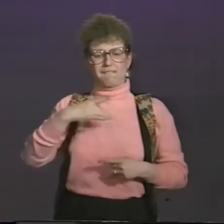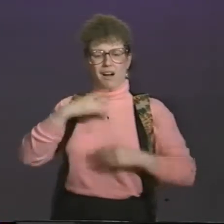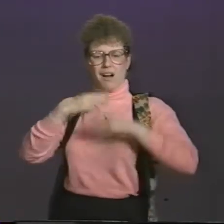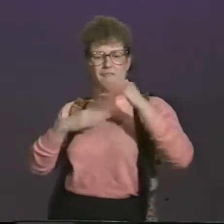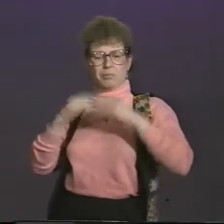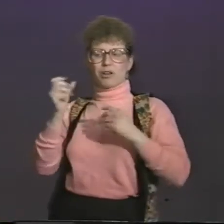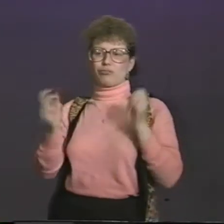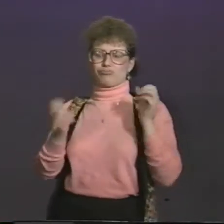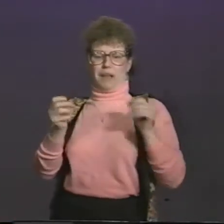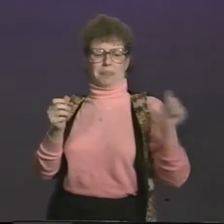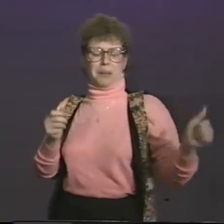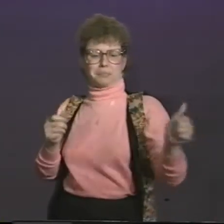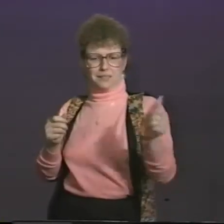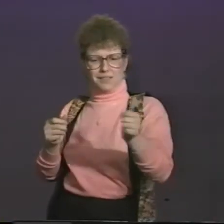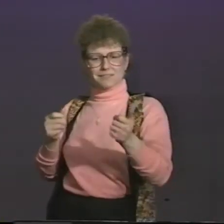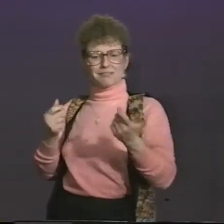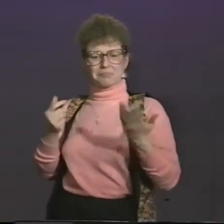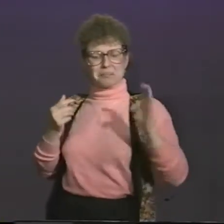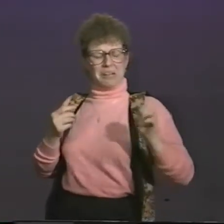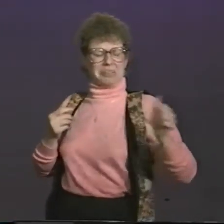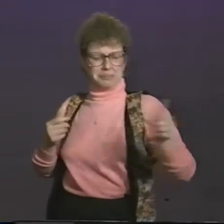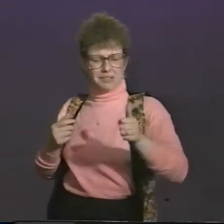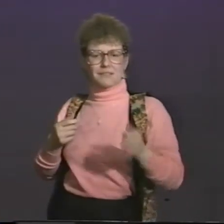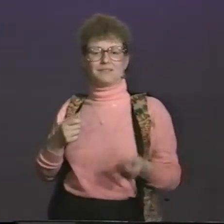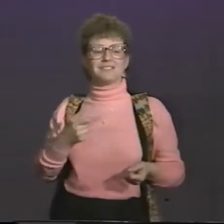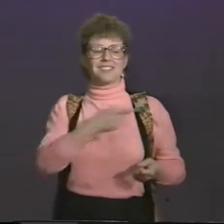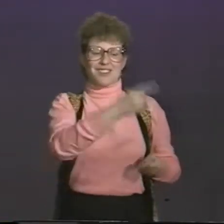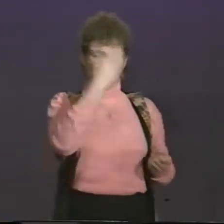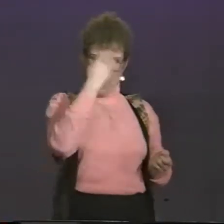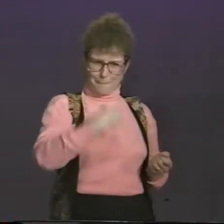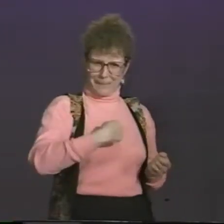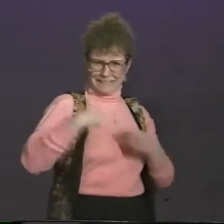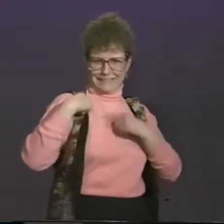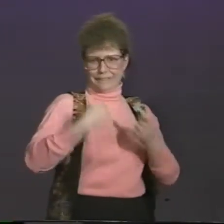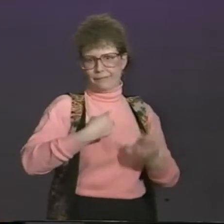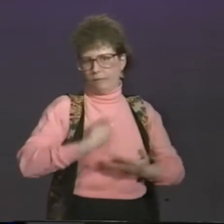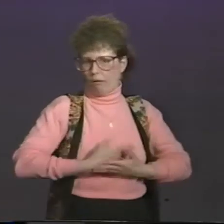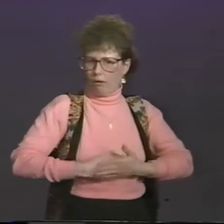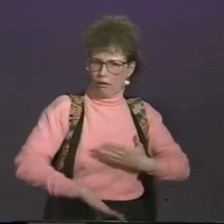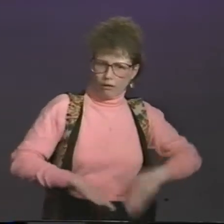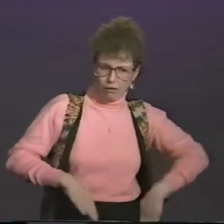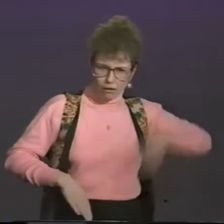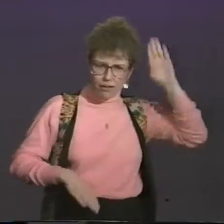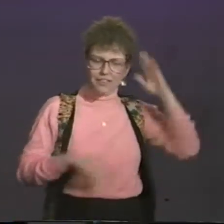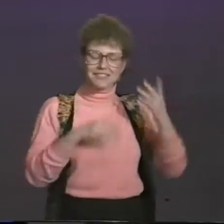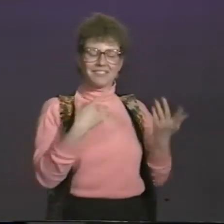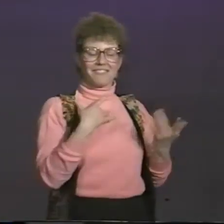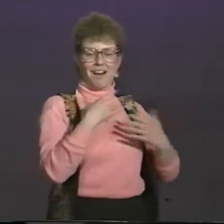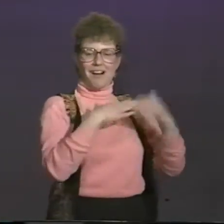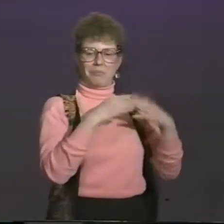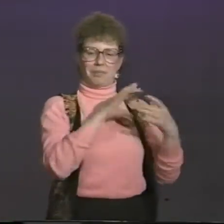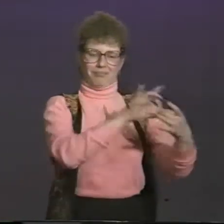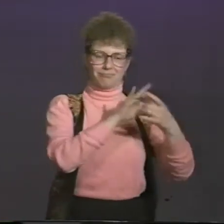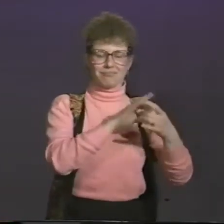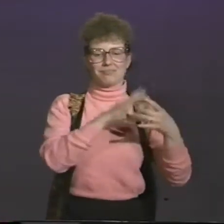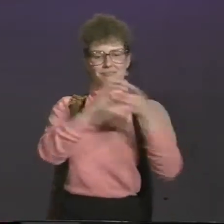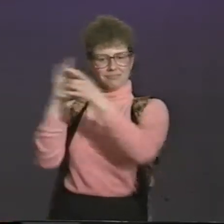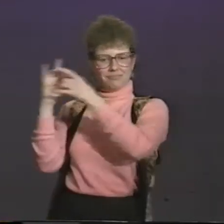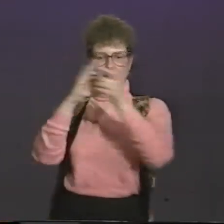out to be a good choice because those people already knew him. And they felt like they could be comfortable with him and me in the room. Me they knew